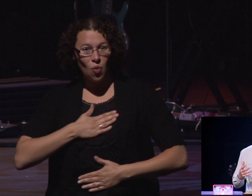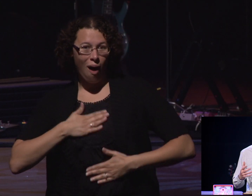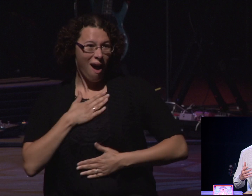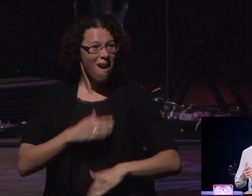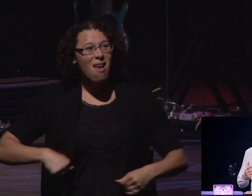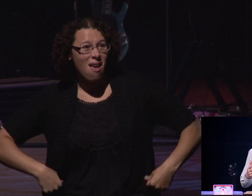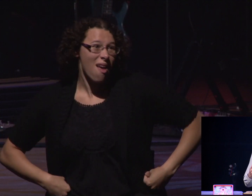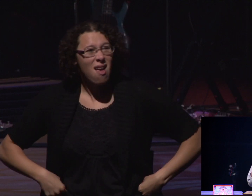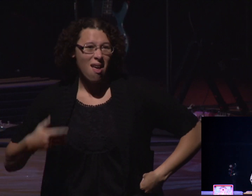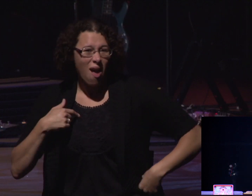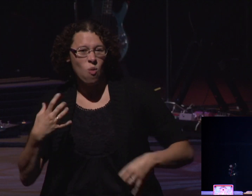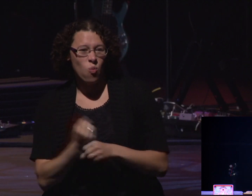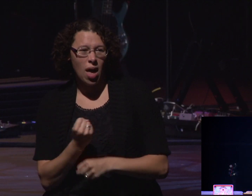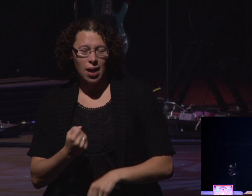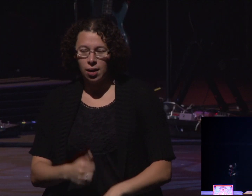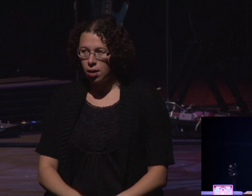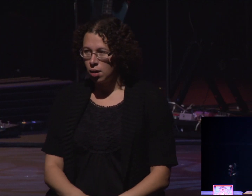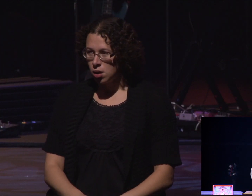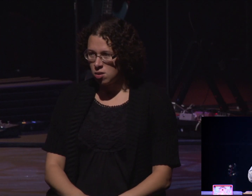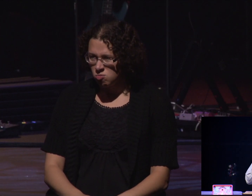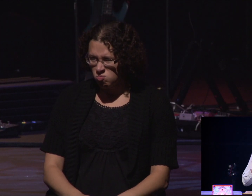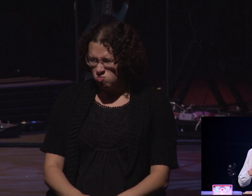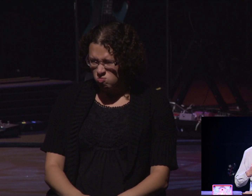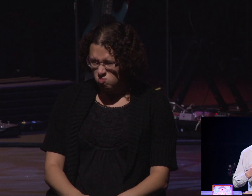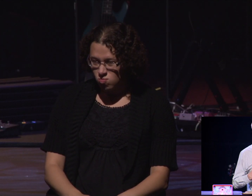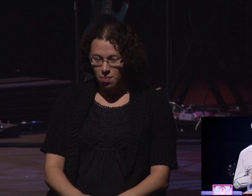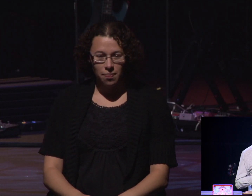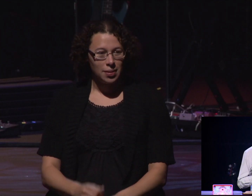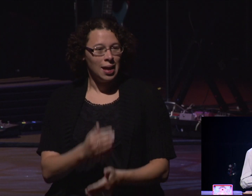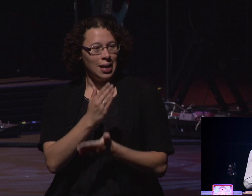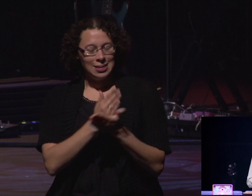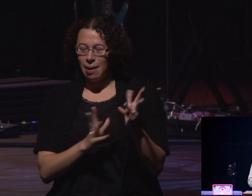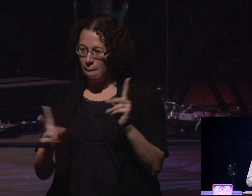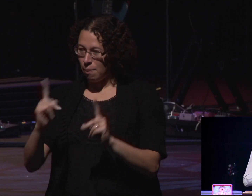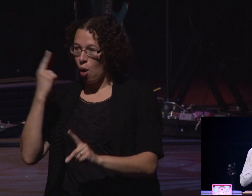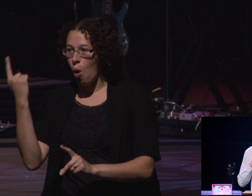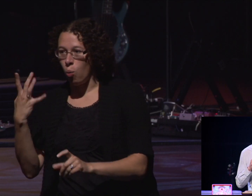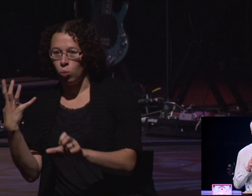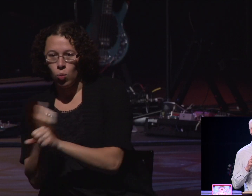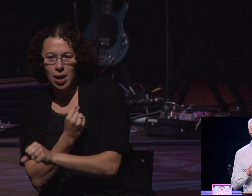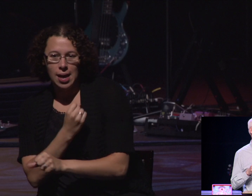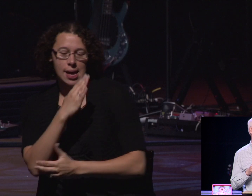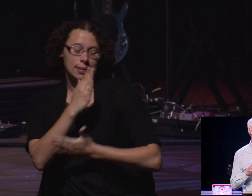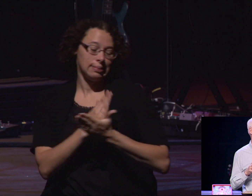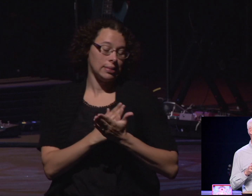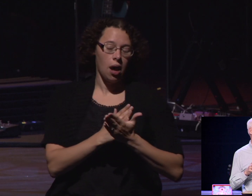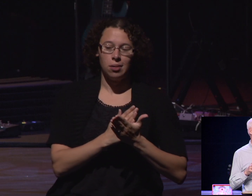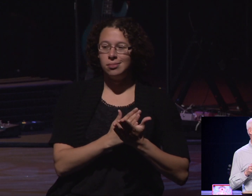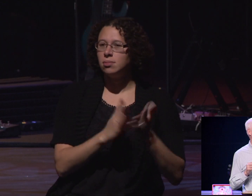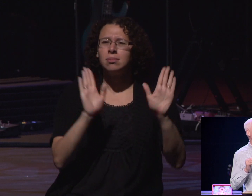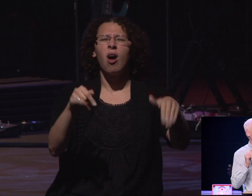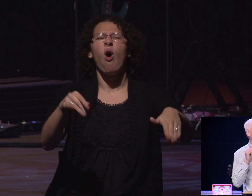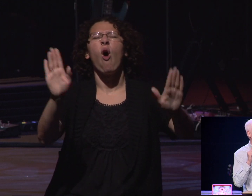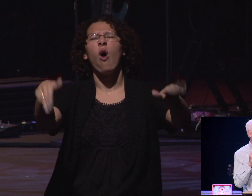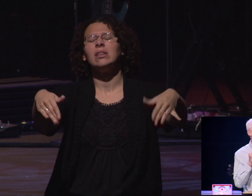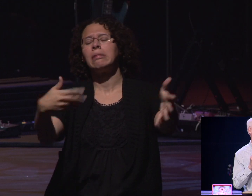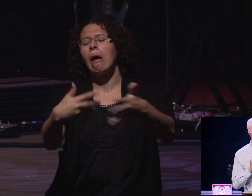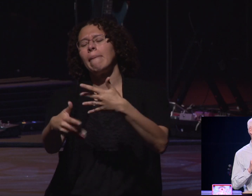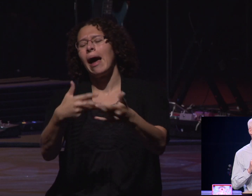wins, which makes it not so much fun. But, you you have those people always win, some of us just have fun, and the games are on there. But